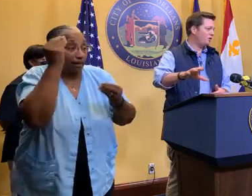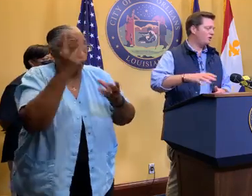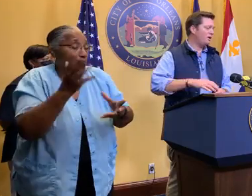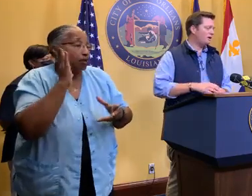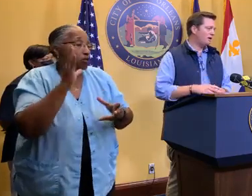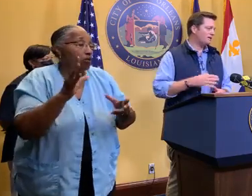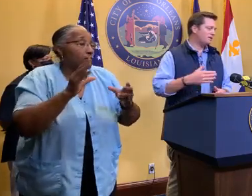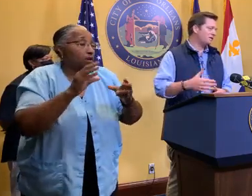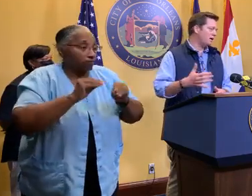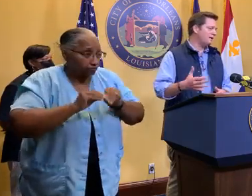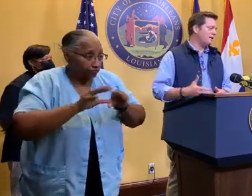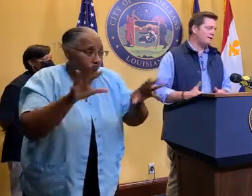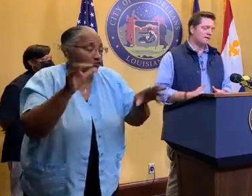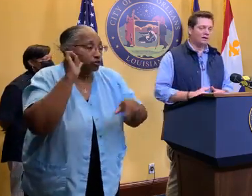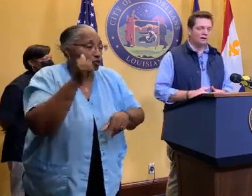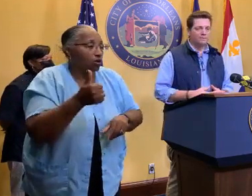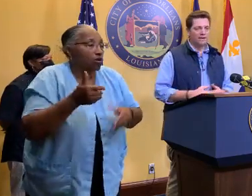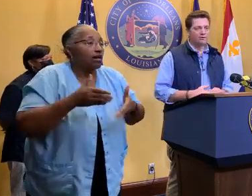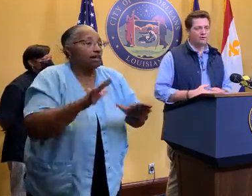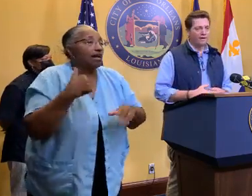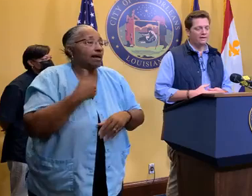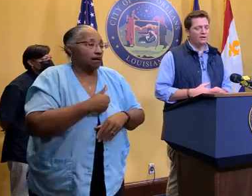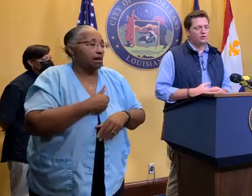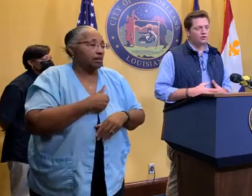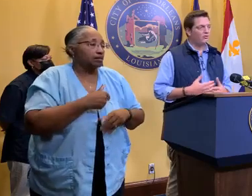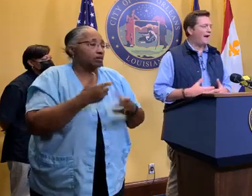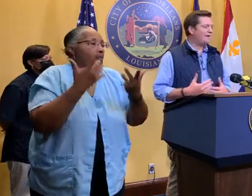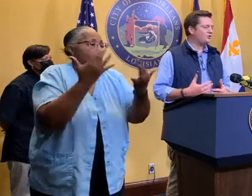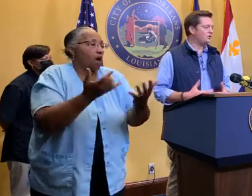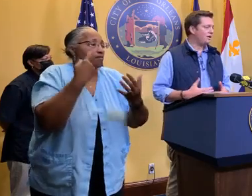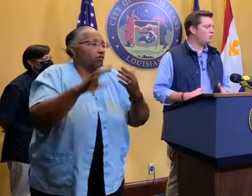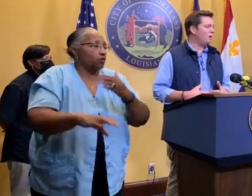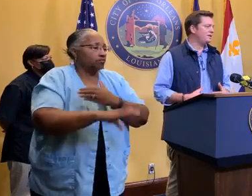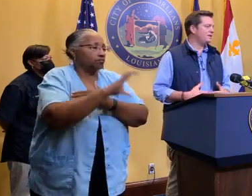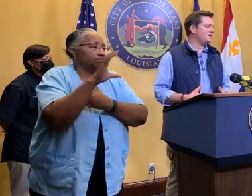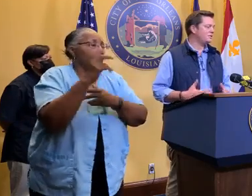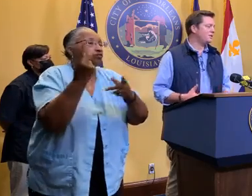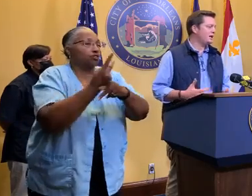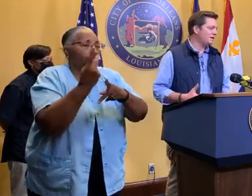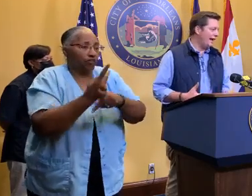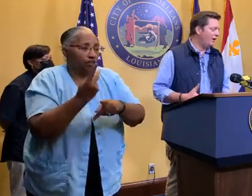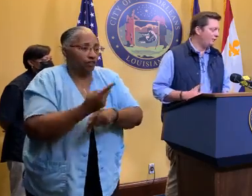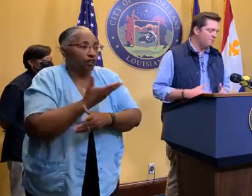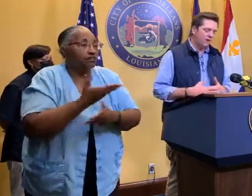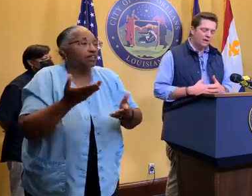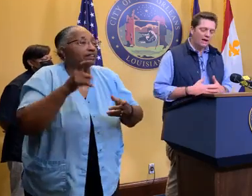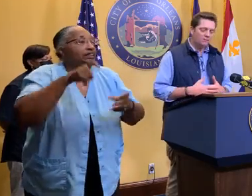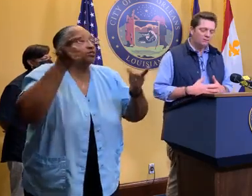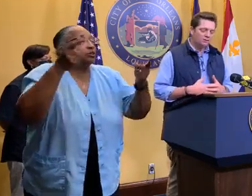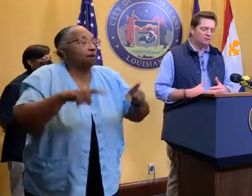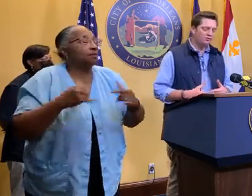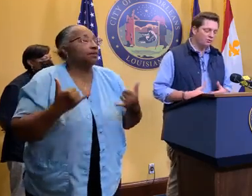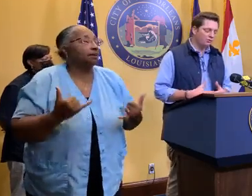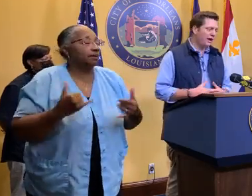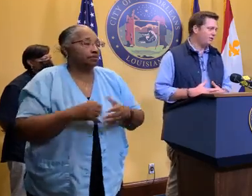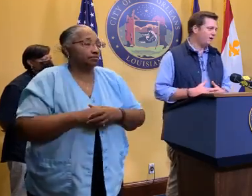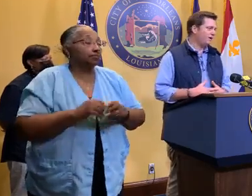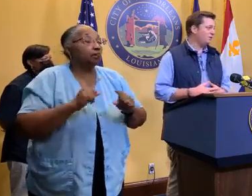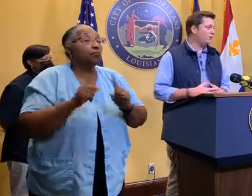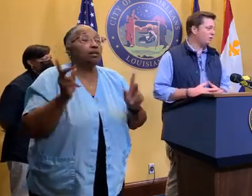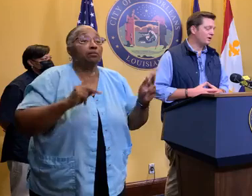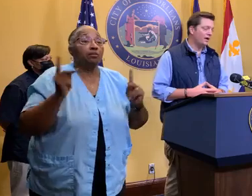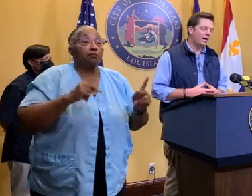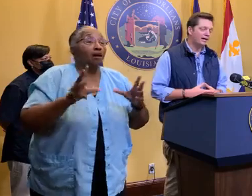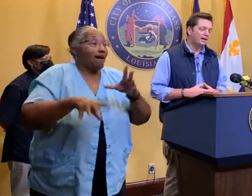out tomorrow. Let us get to the light of day, as Colin and the Mayor said, to ascertain what needs to be done now. But those crews are out